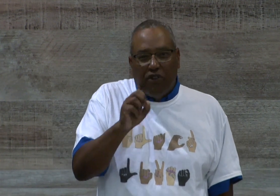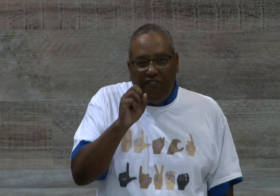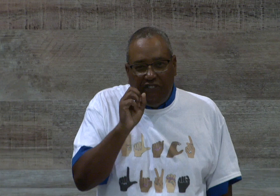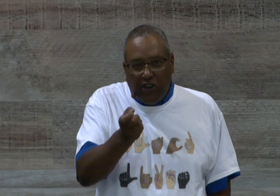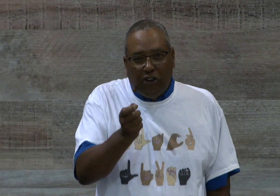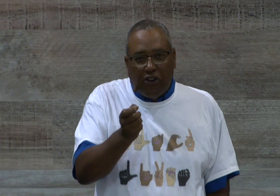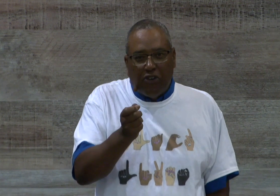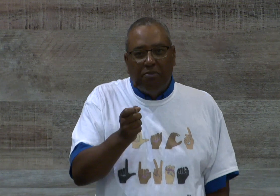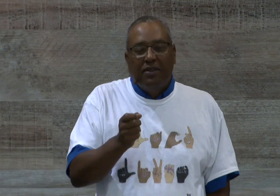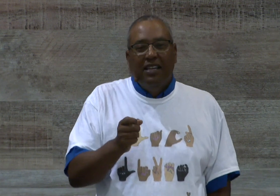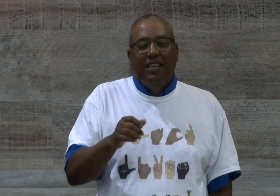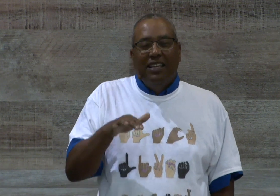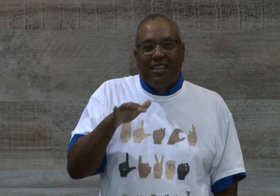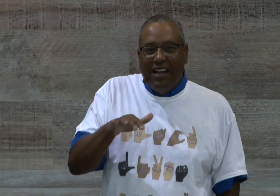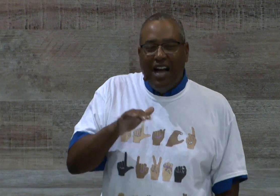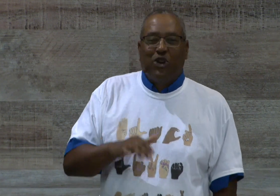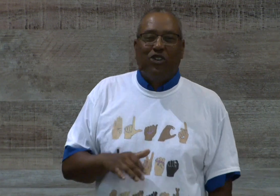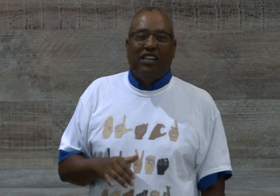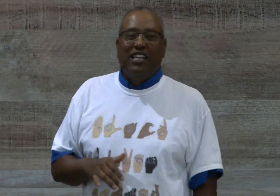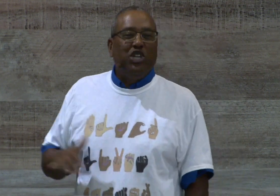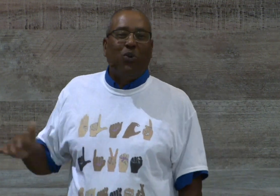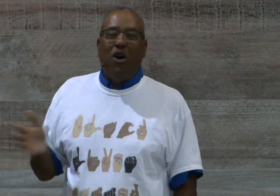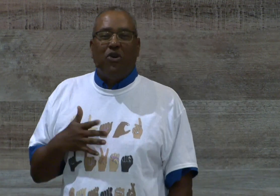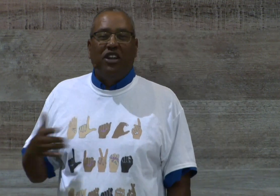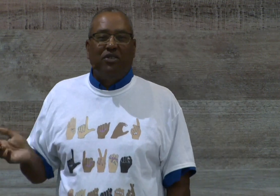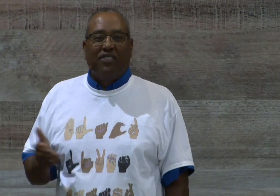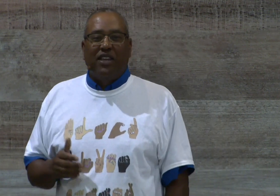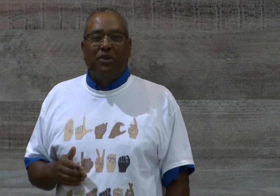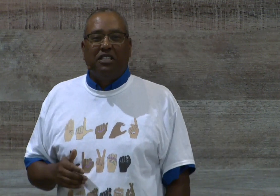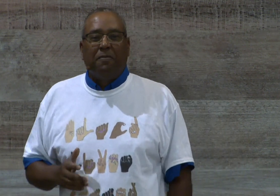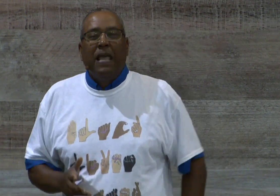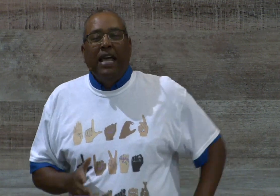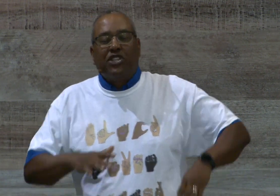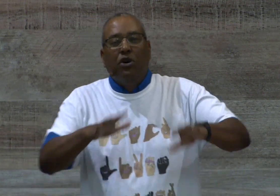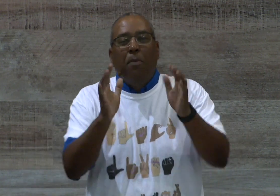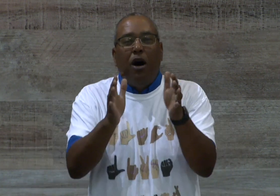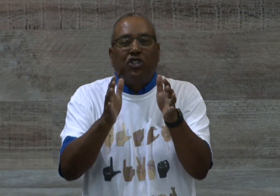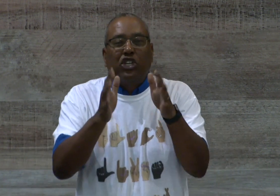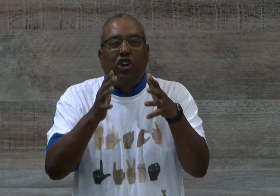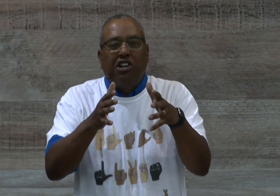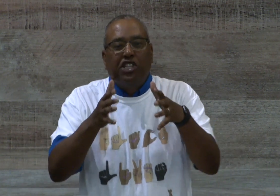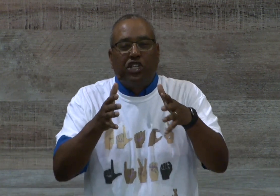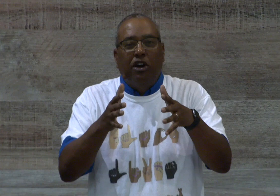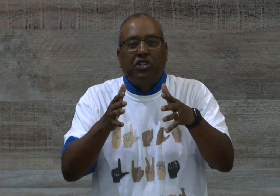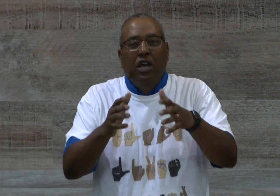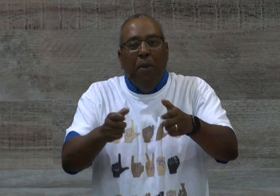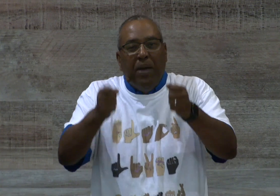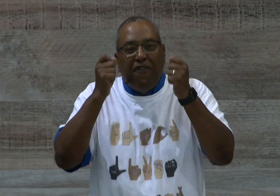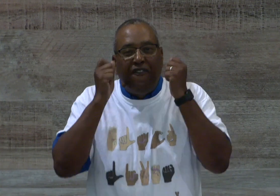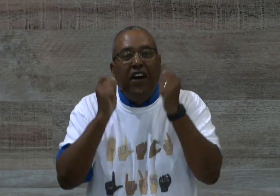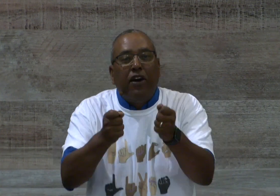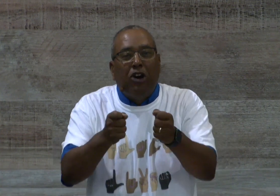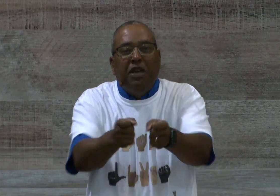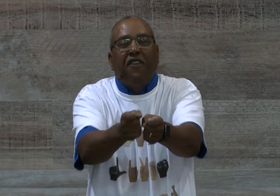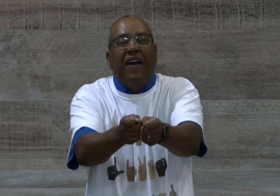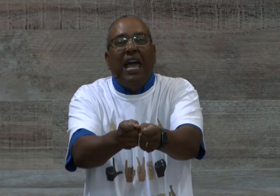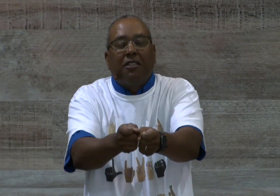firm concrete. Then you can walk on it and do everything you want to. And so Paul's encouraging the church, be firm in your faith.